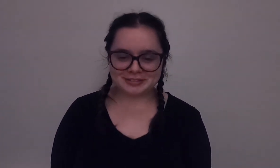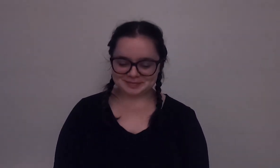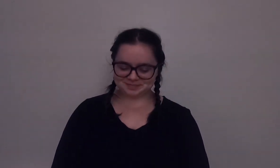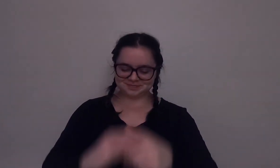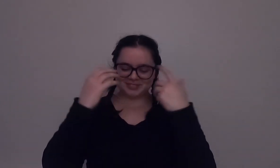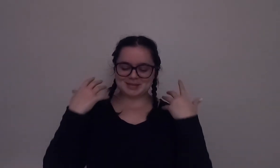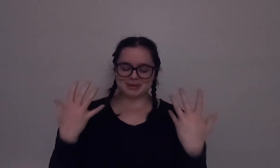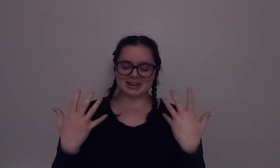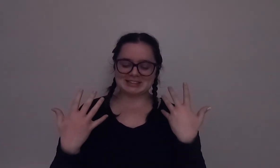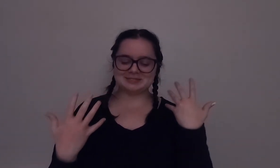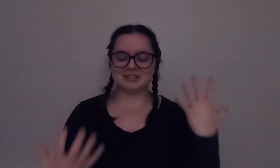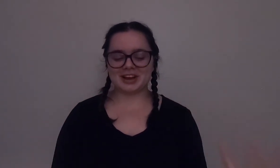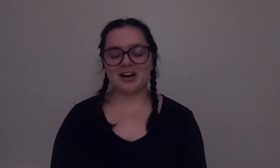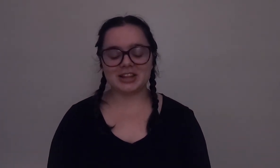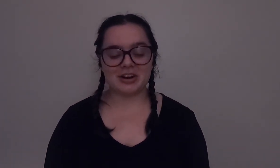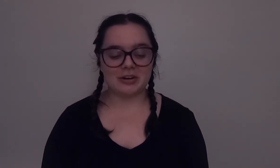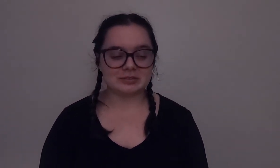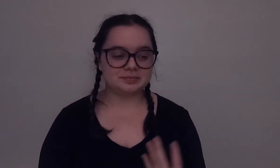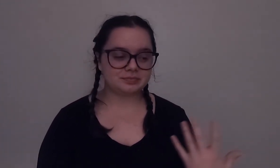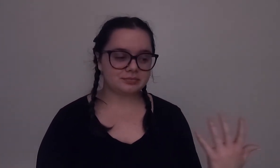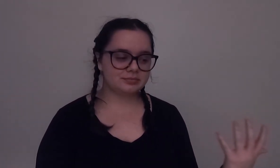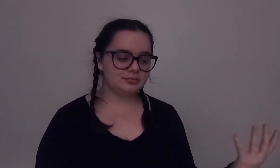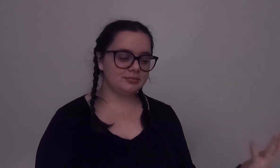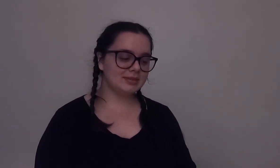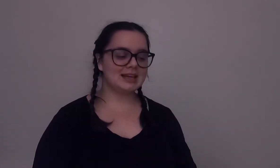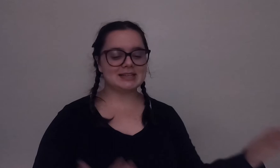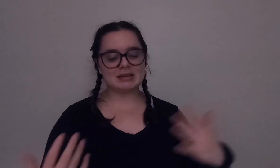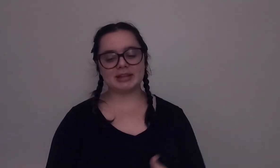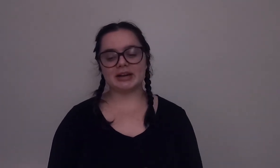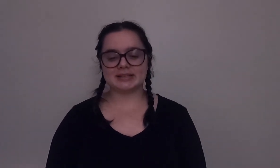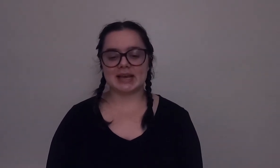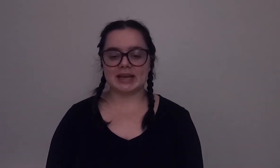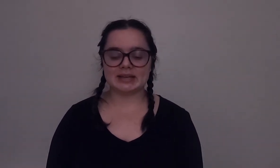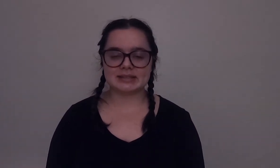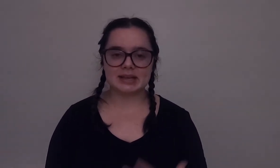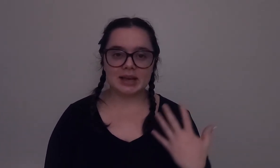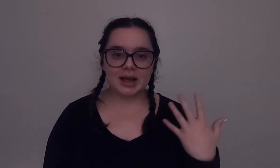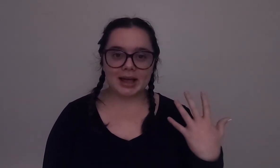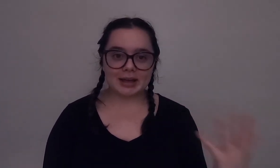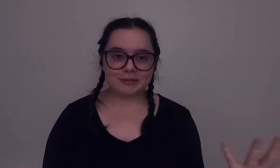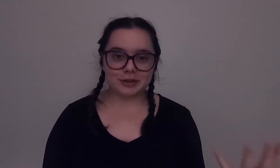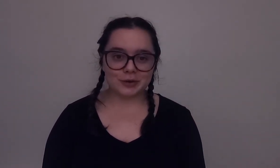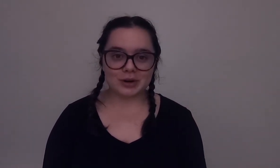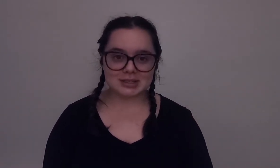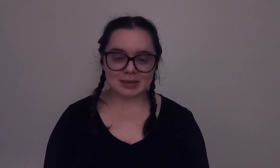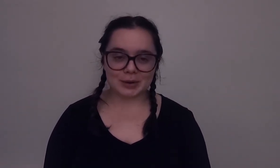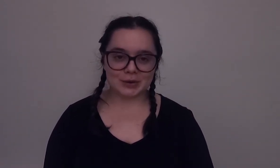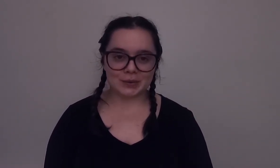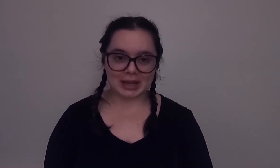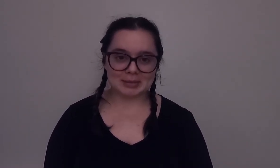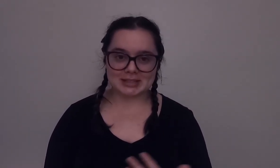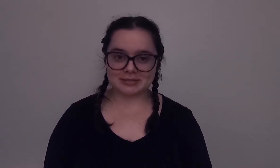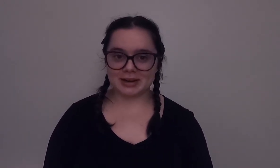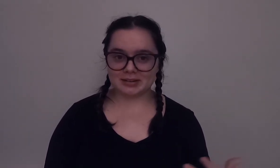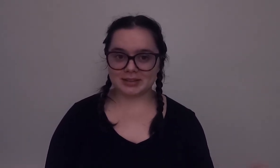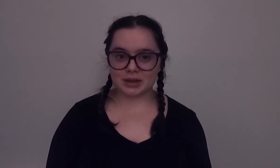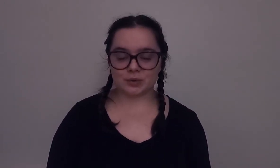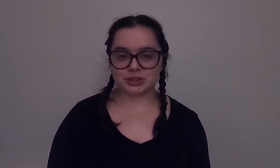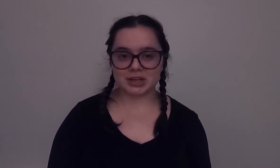but all in all something that I'll say is if you are someone who like me is afraid of the ocean